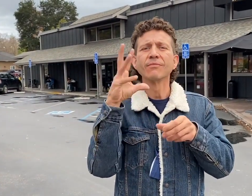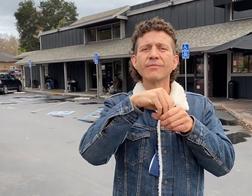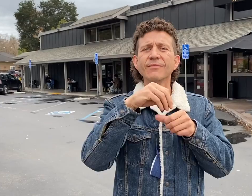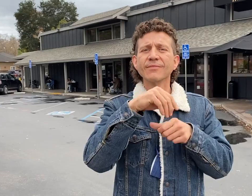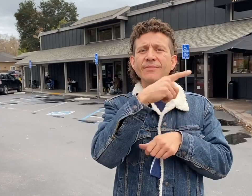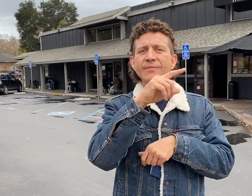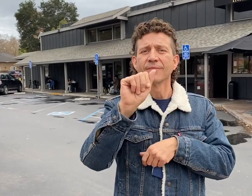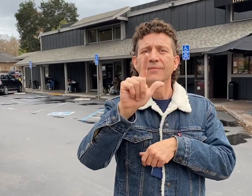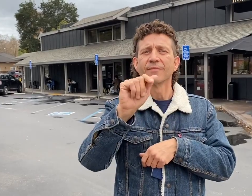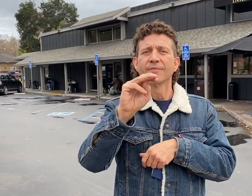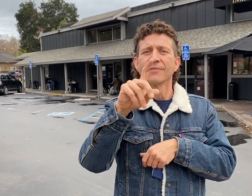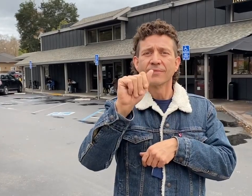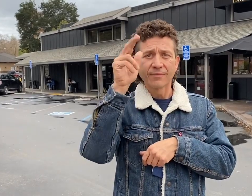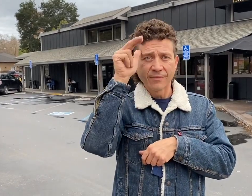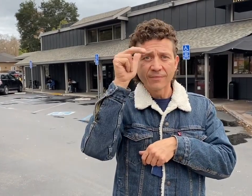the Alameda County Fairgrounds racetrack.